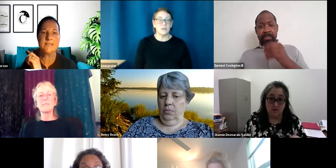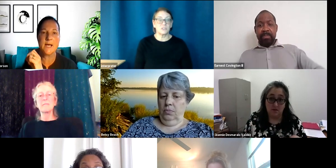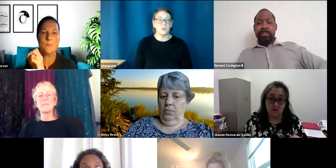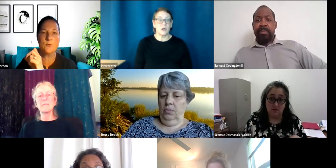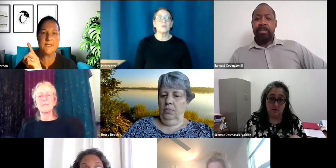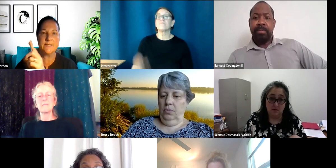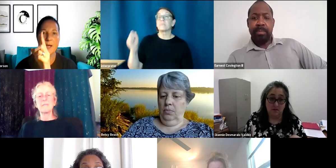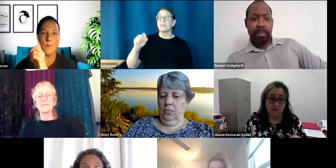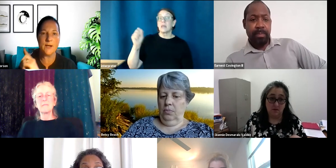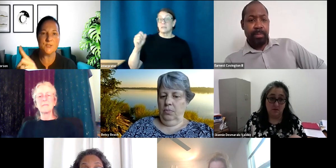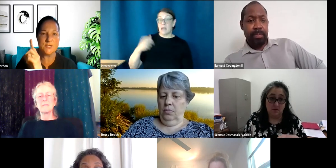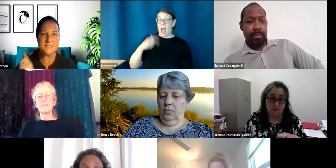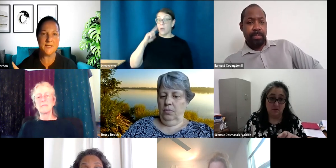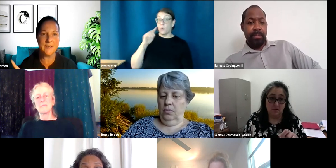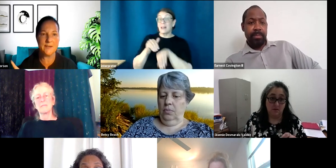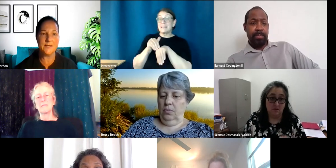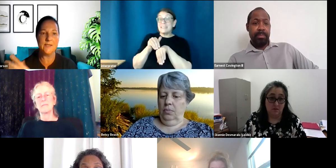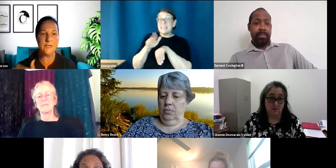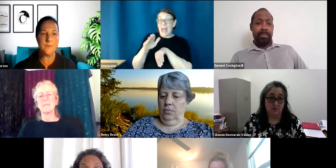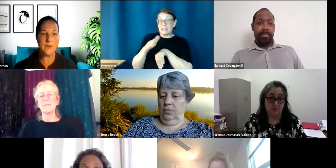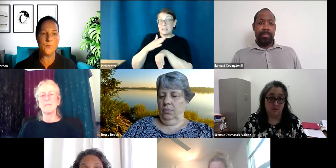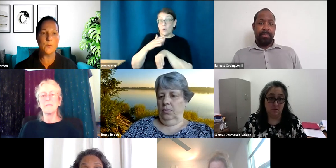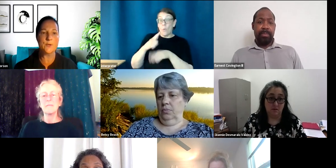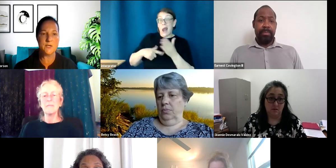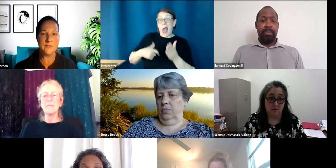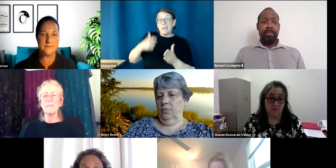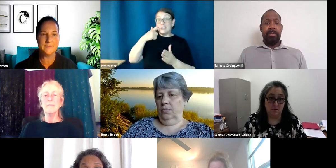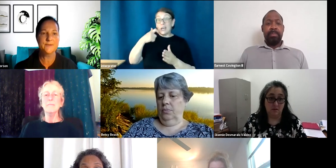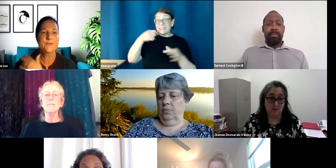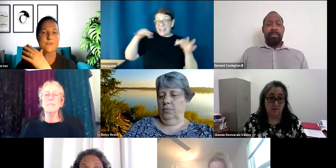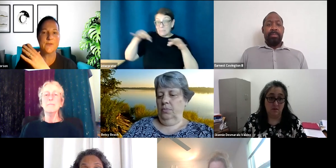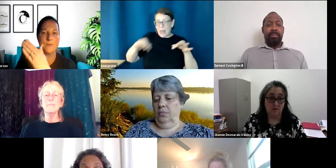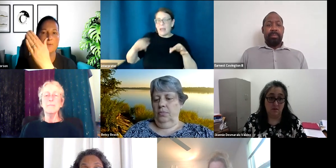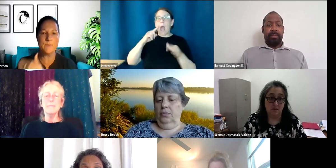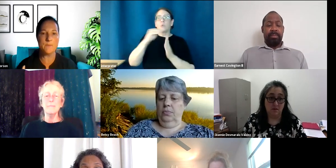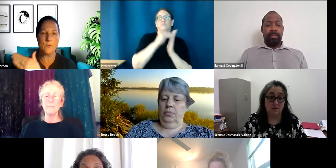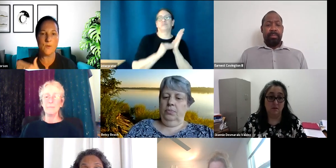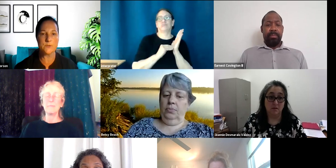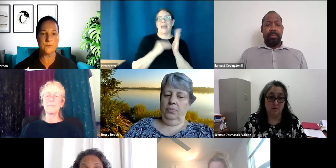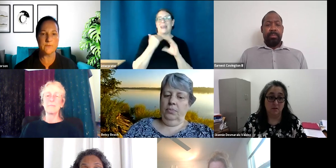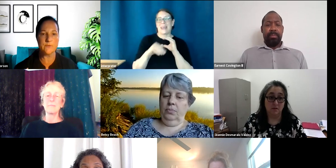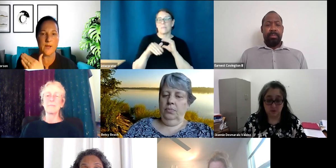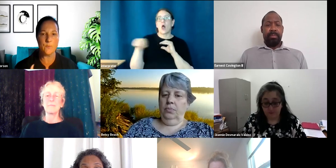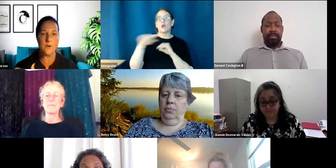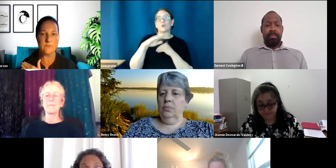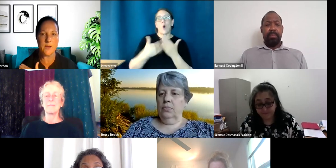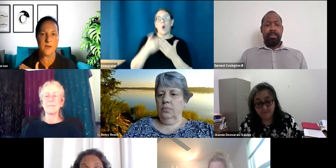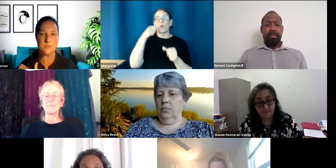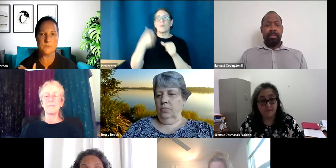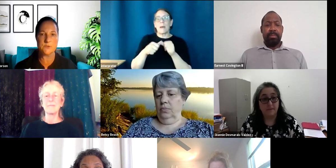Yes. And I will send out what I just said in an email when we're done. So that we remember what we're doing for round one and round two.